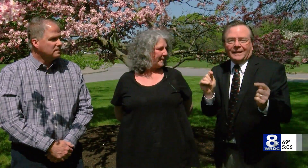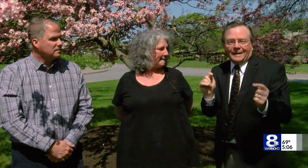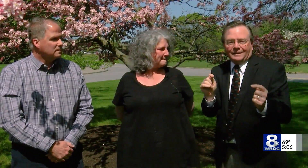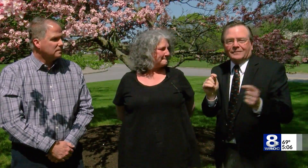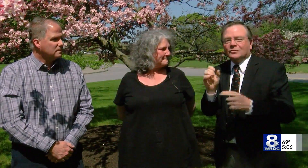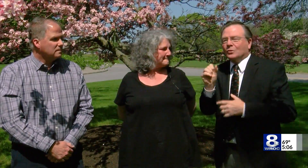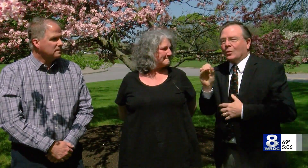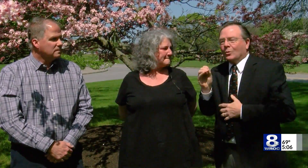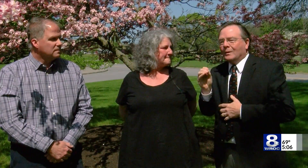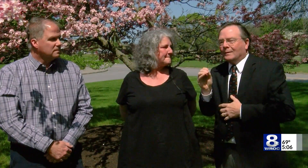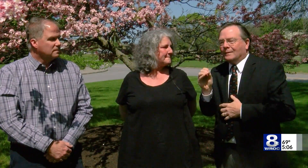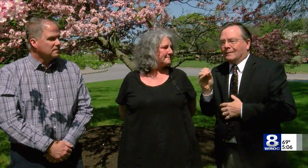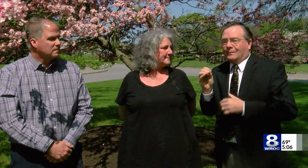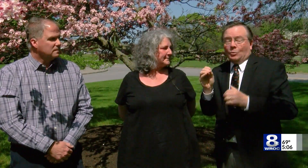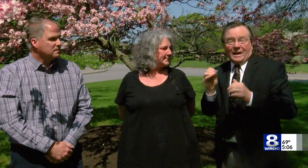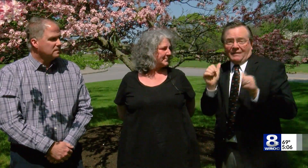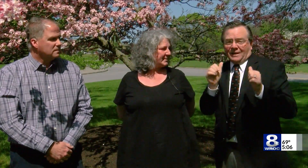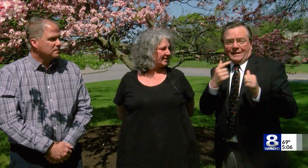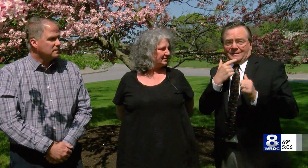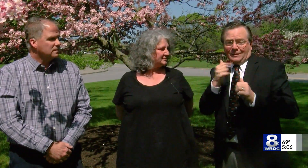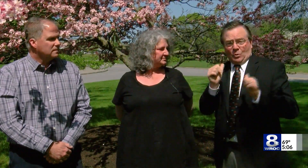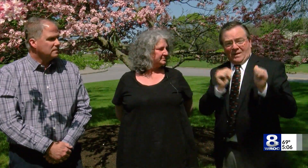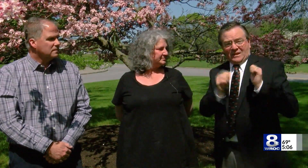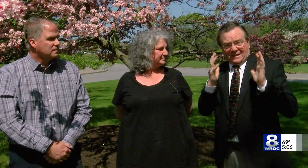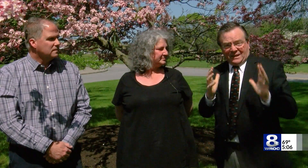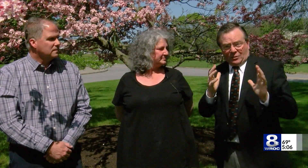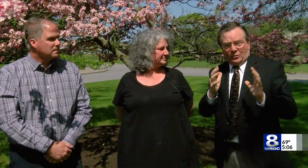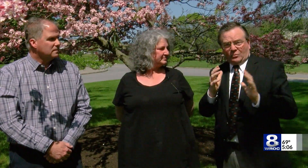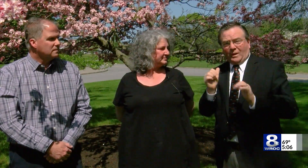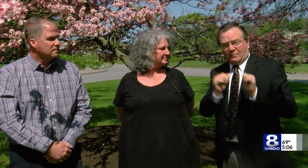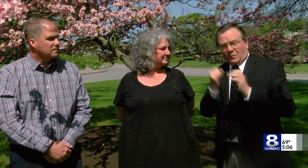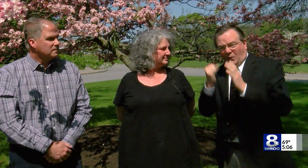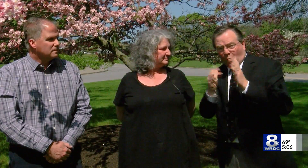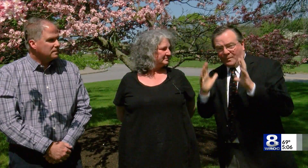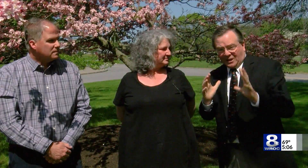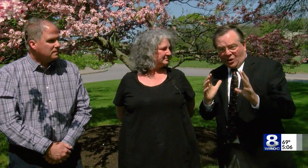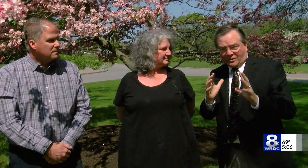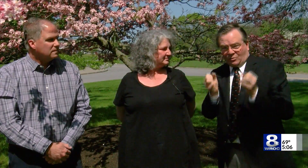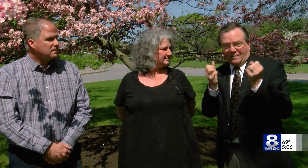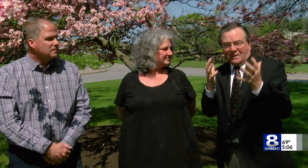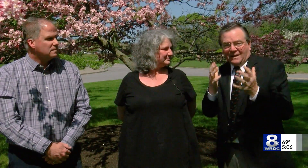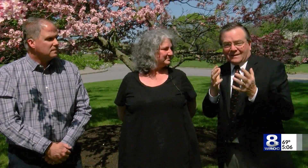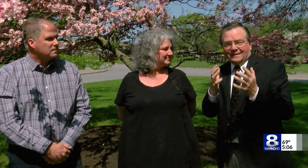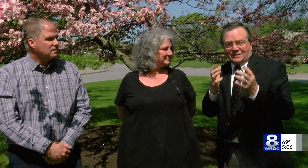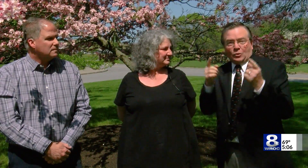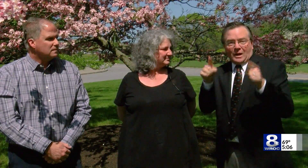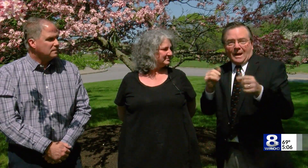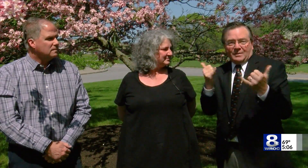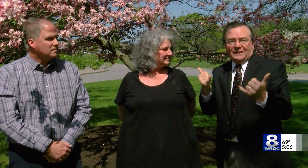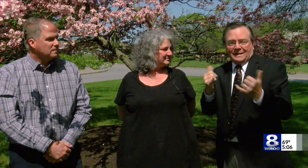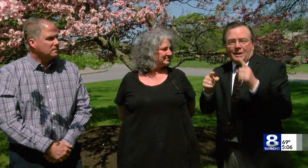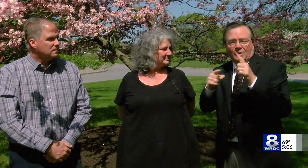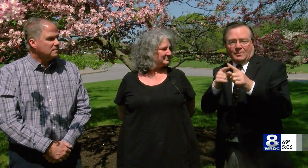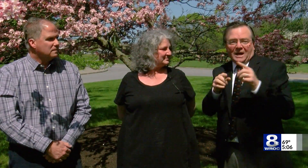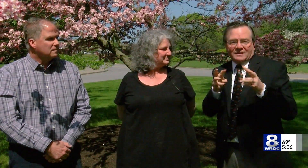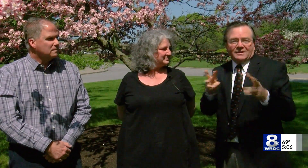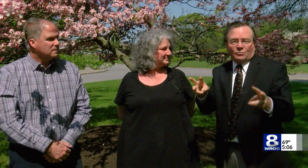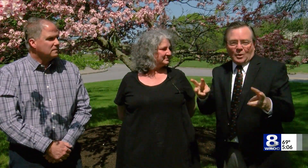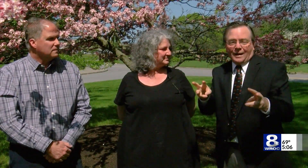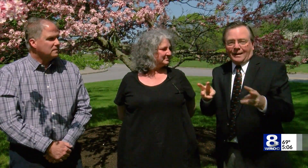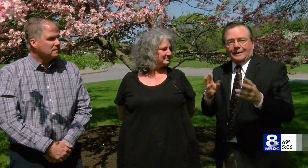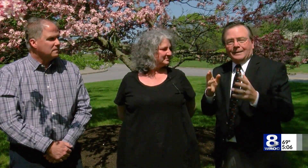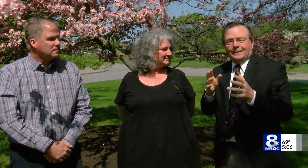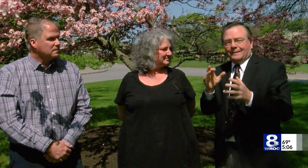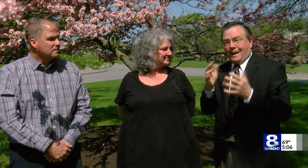have to plan. So we have, like I said, have the theaters. We have the performing arts. We have many things that are happening now in a